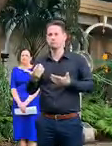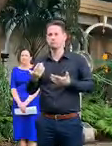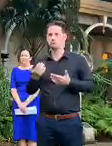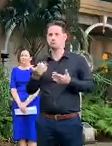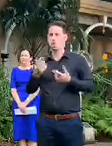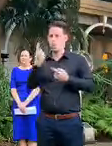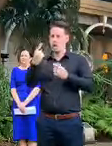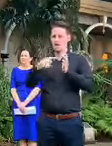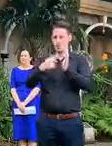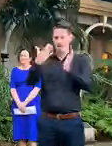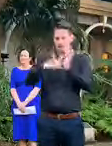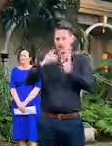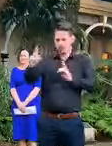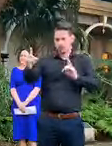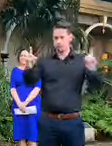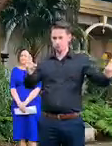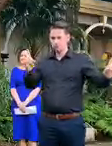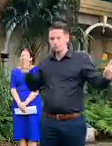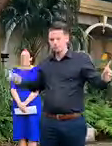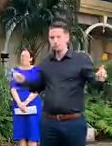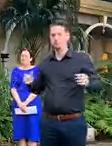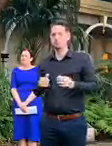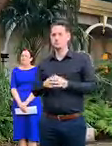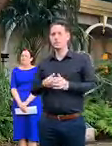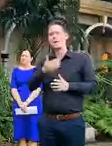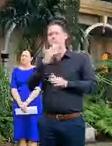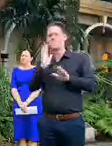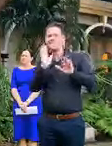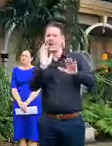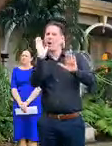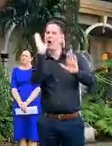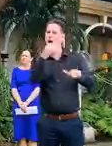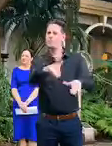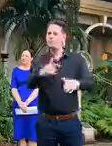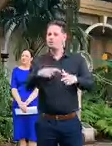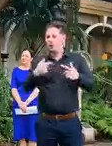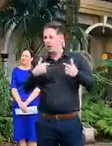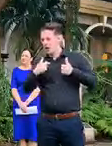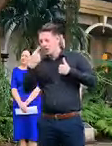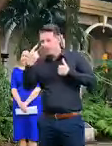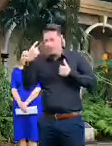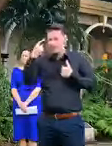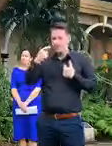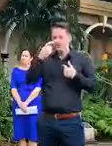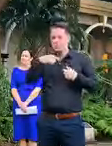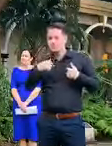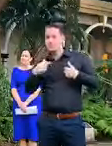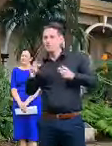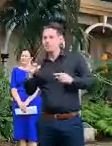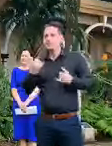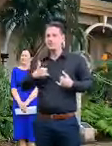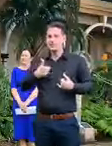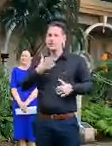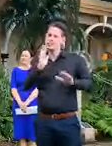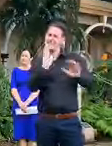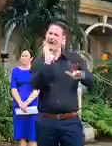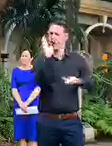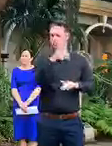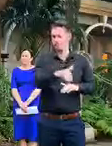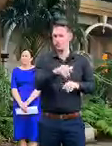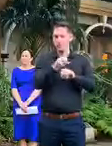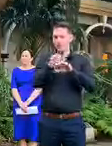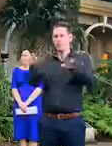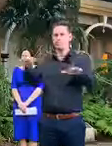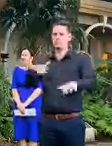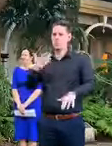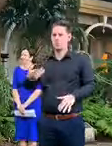1.5 meter distance stay home if you've got any symptoms just stay home and keep your germs to yourself